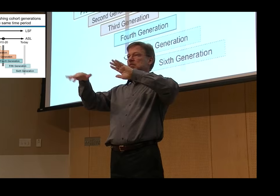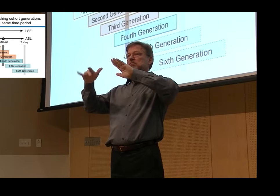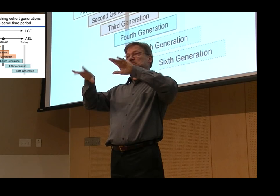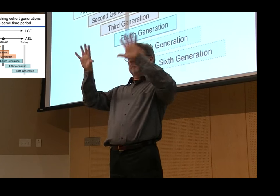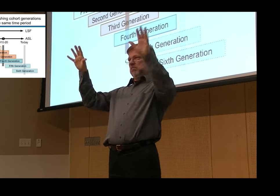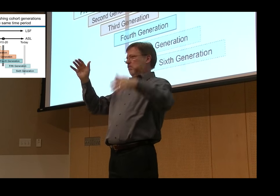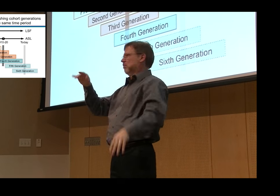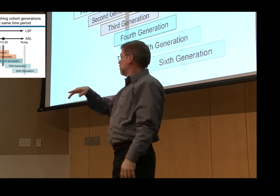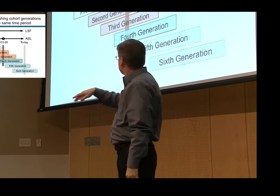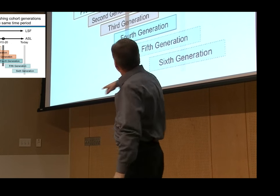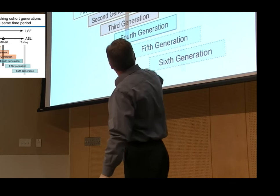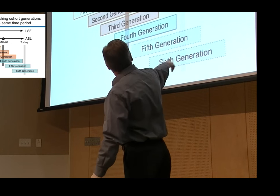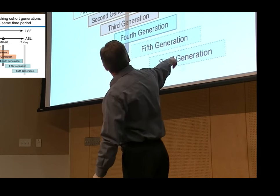generation is being represented on film.